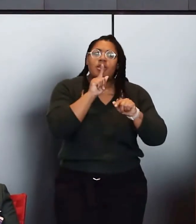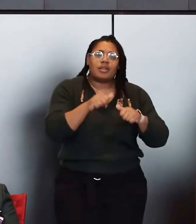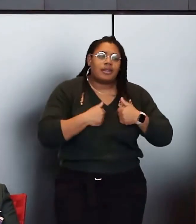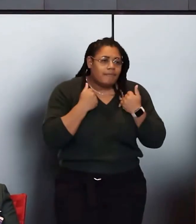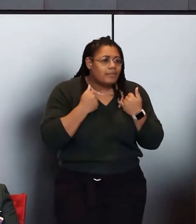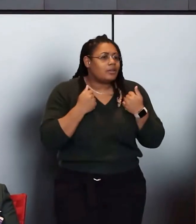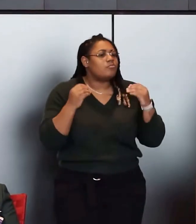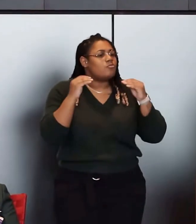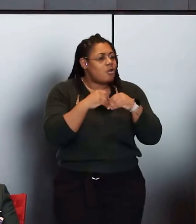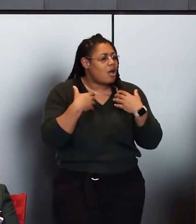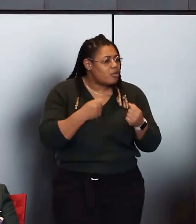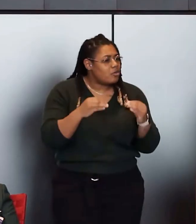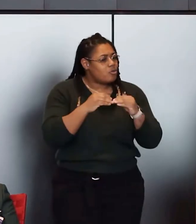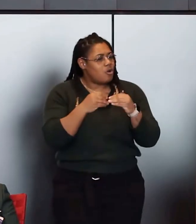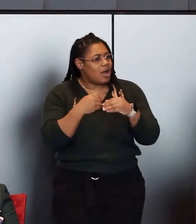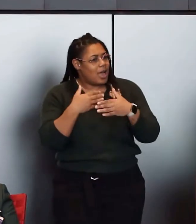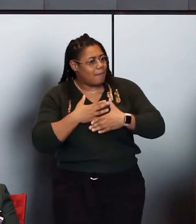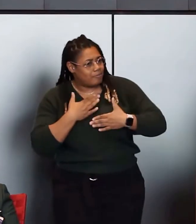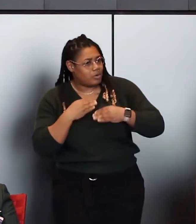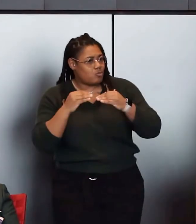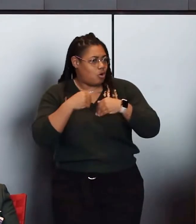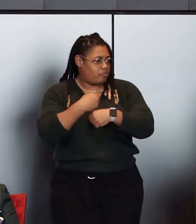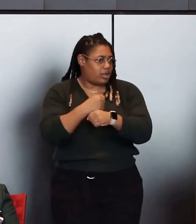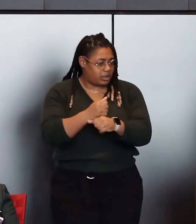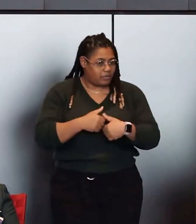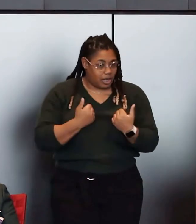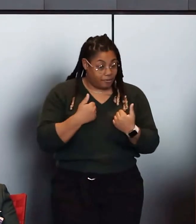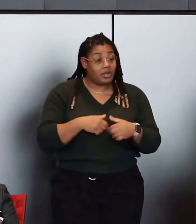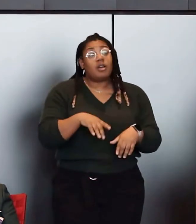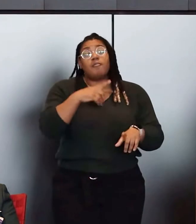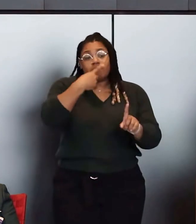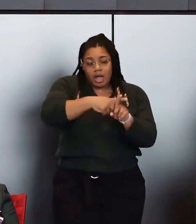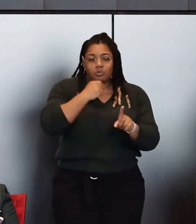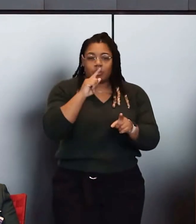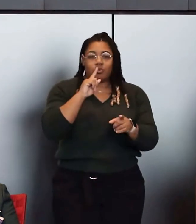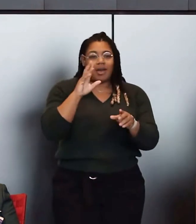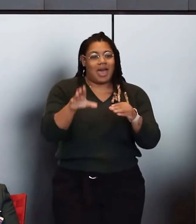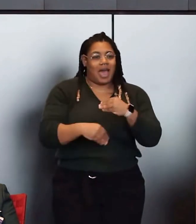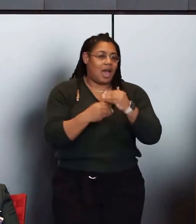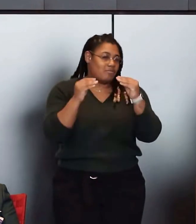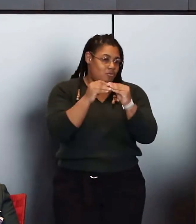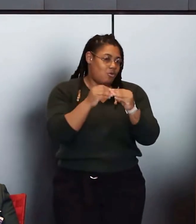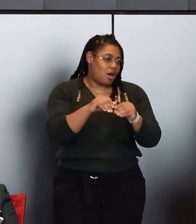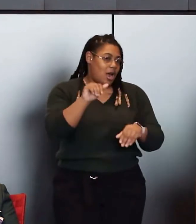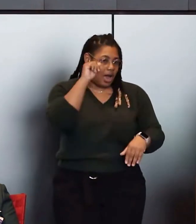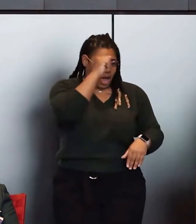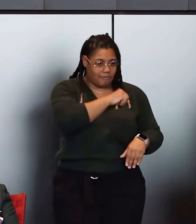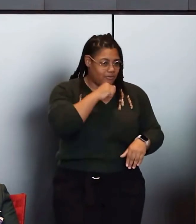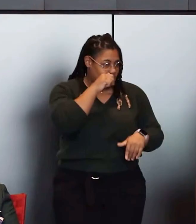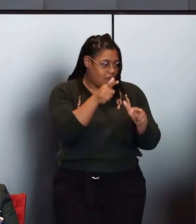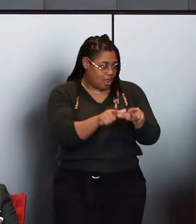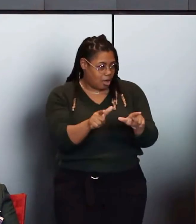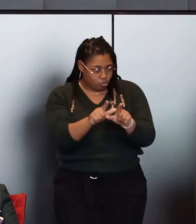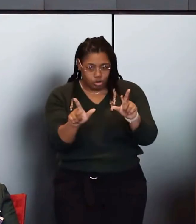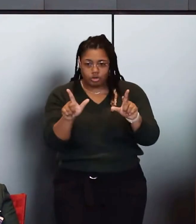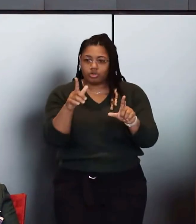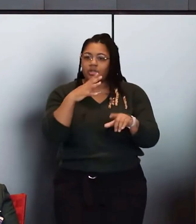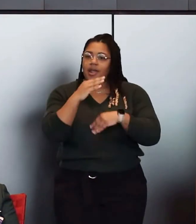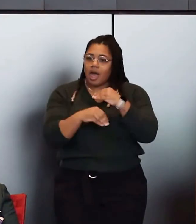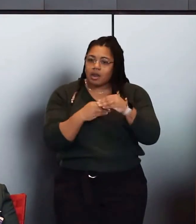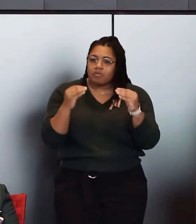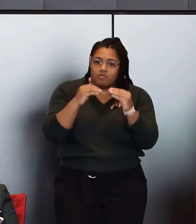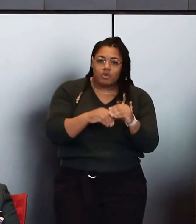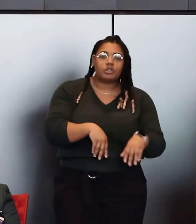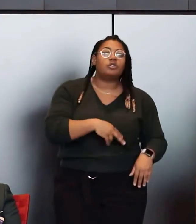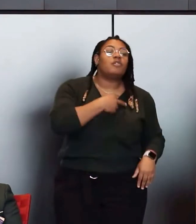and more productive lives. In addition, we're going to be leveraging more African languages, leveraging those data sets so that and also doing the voice to